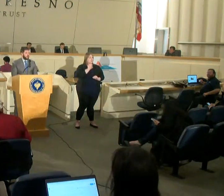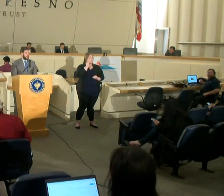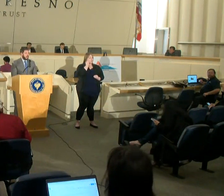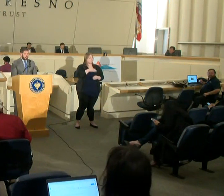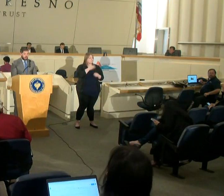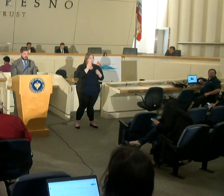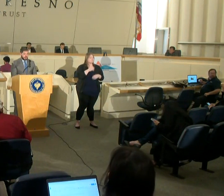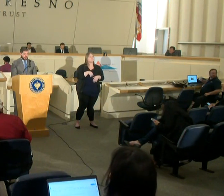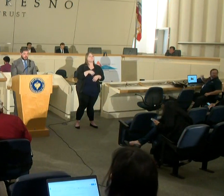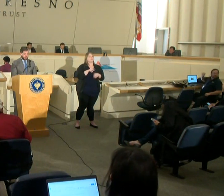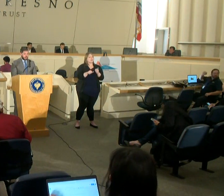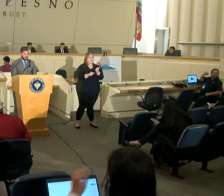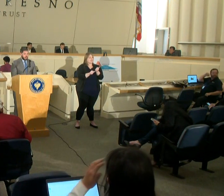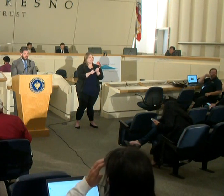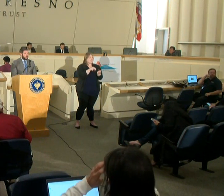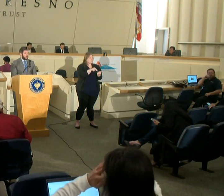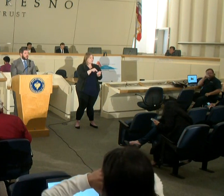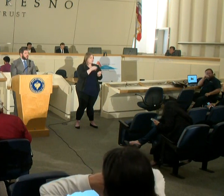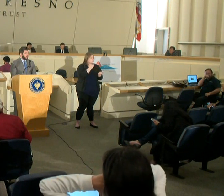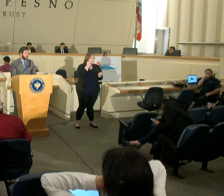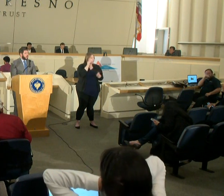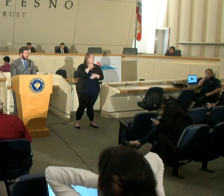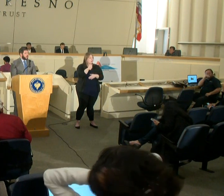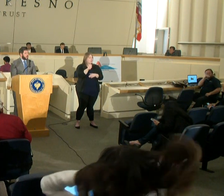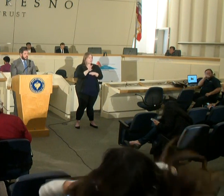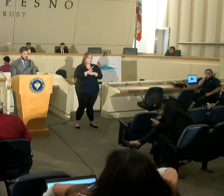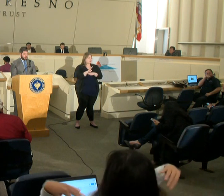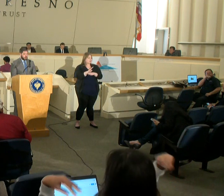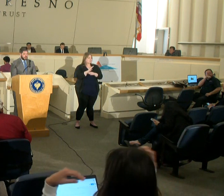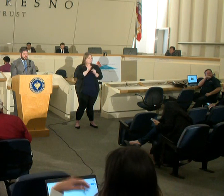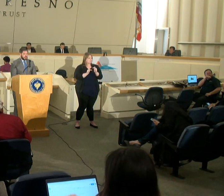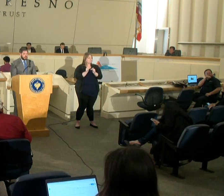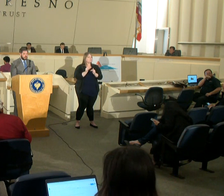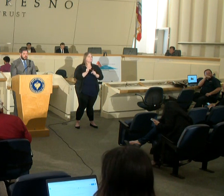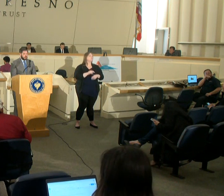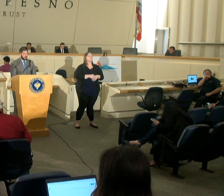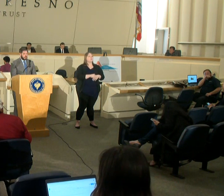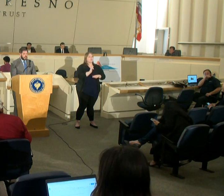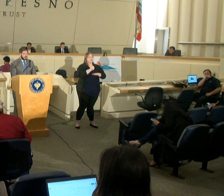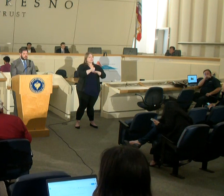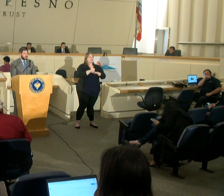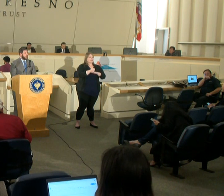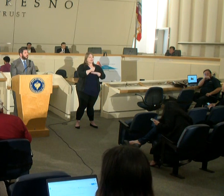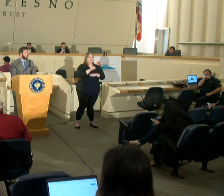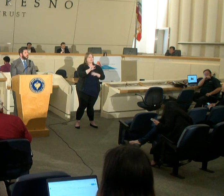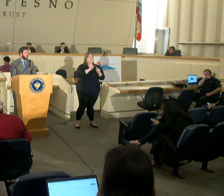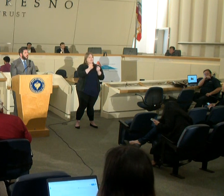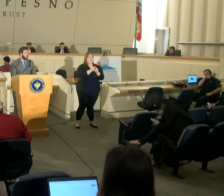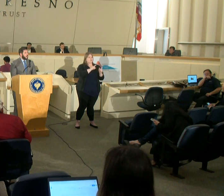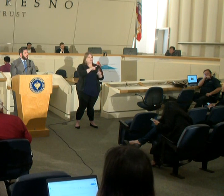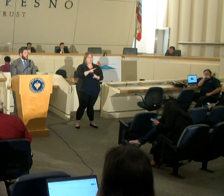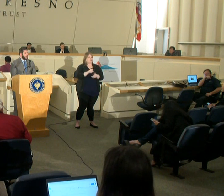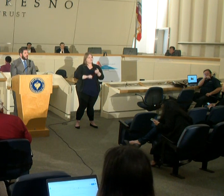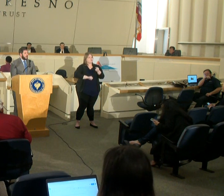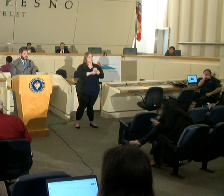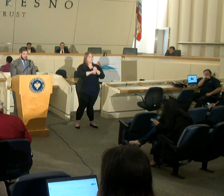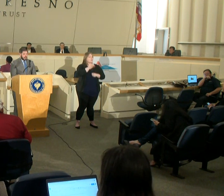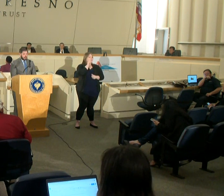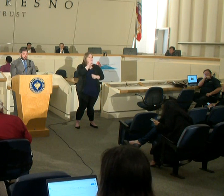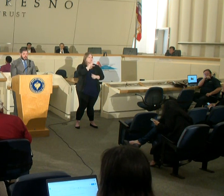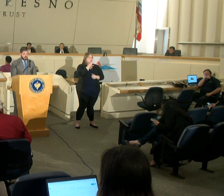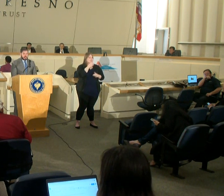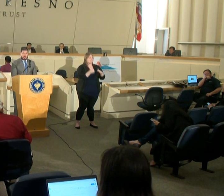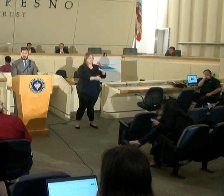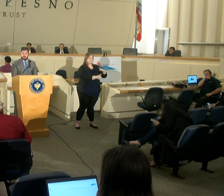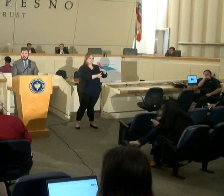nursing homes and other facilities funding strike teams to support seniors who are in isolation when it comes